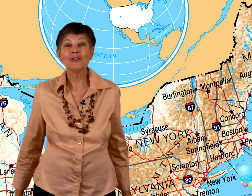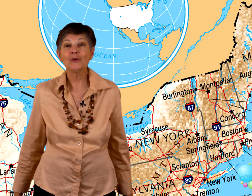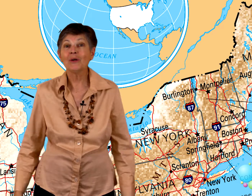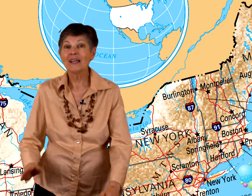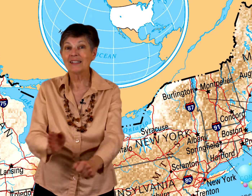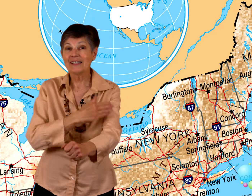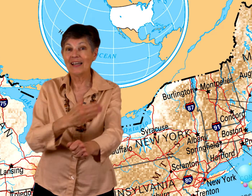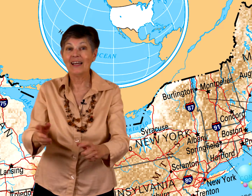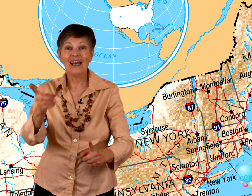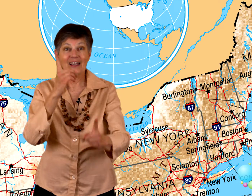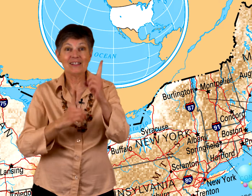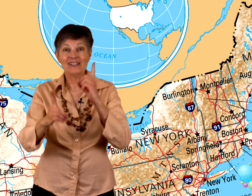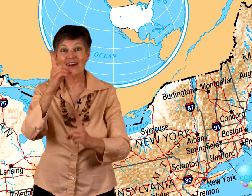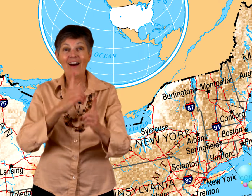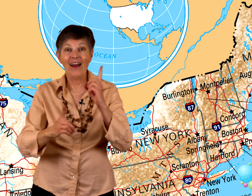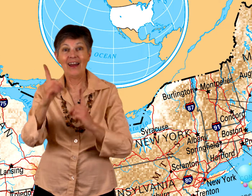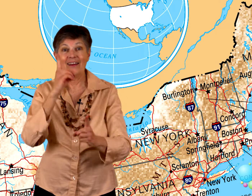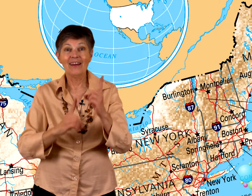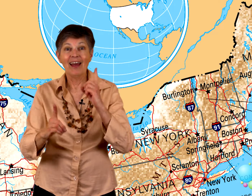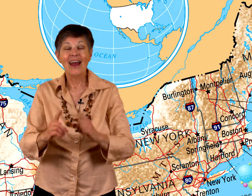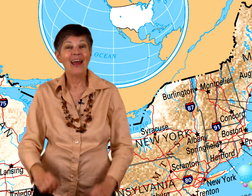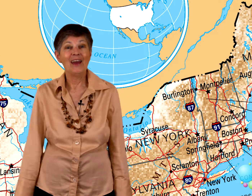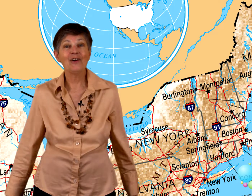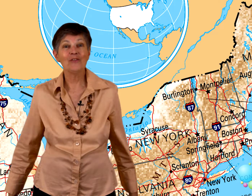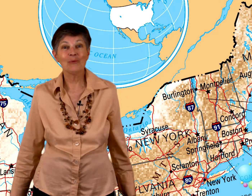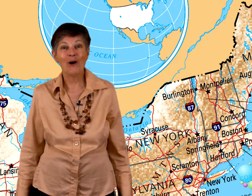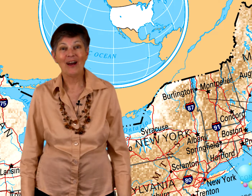to sing and sign. Hail Vermont.